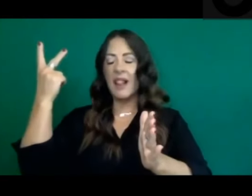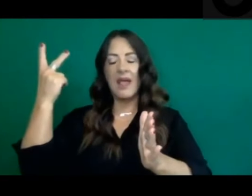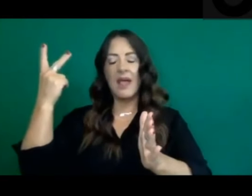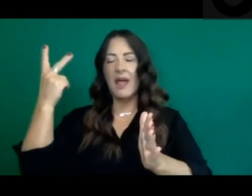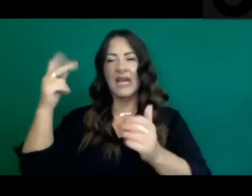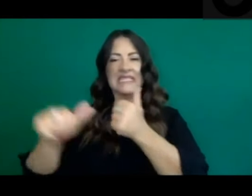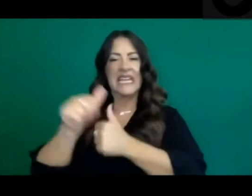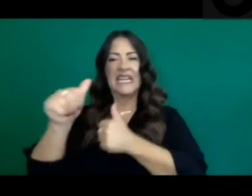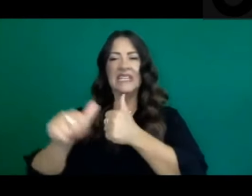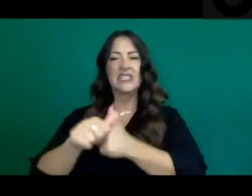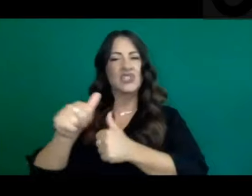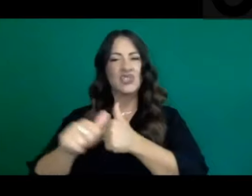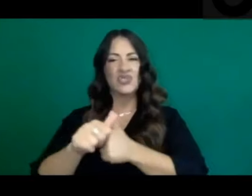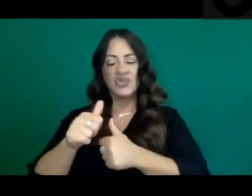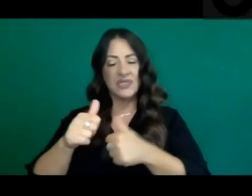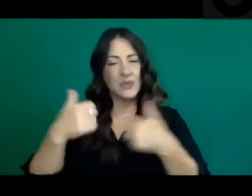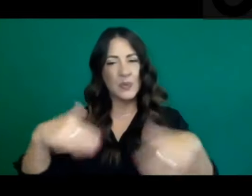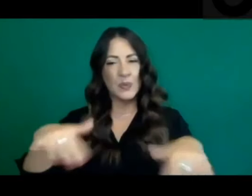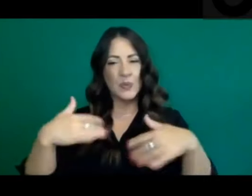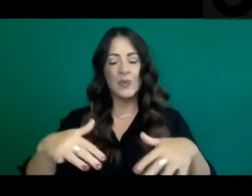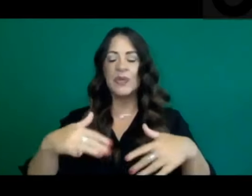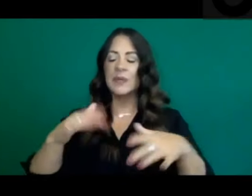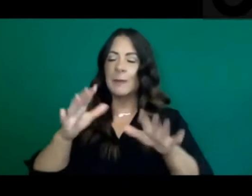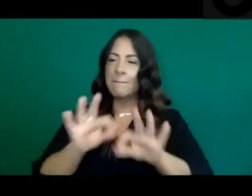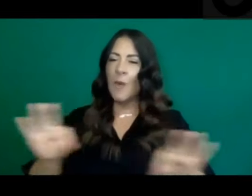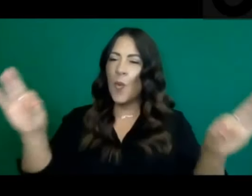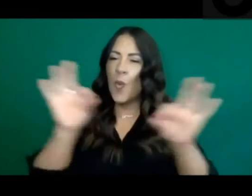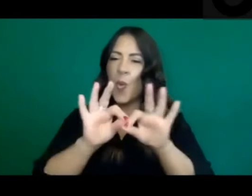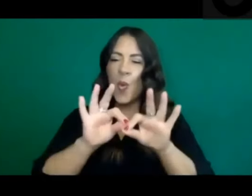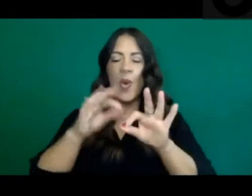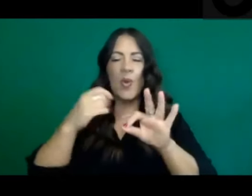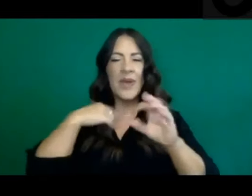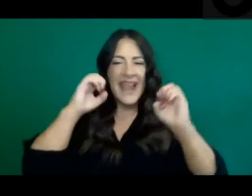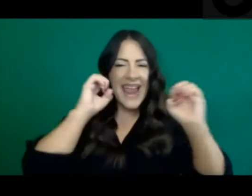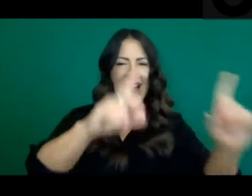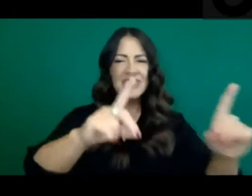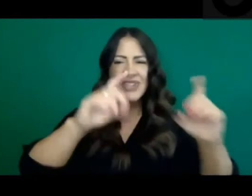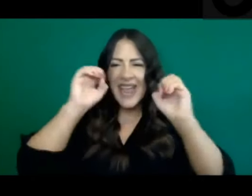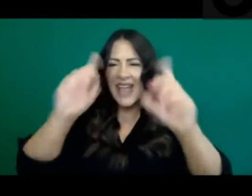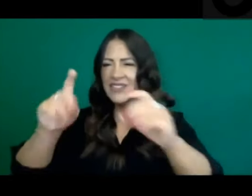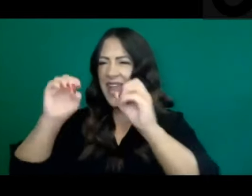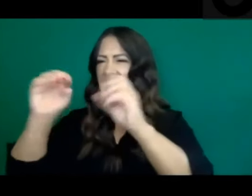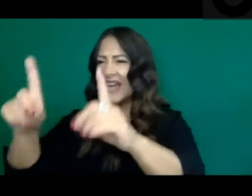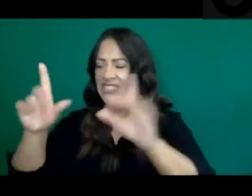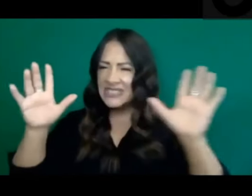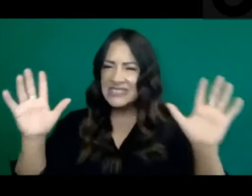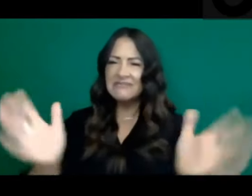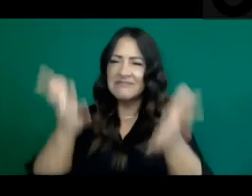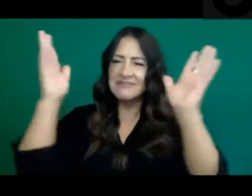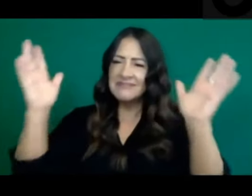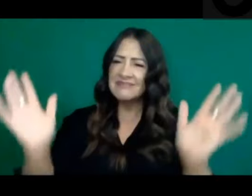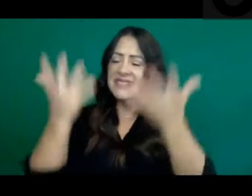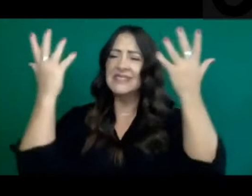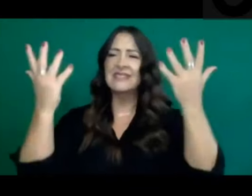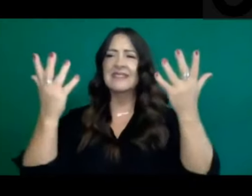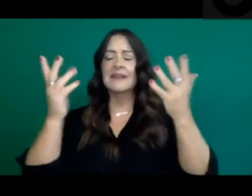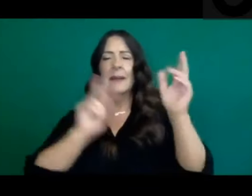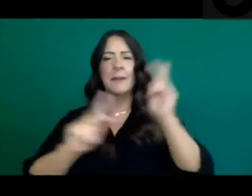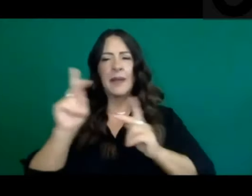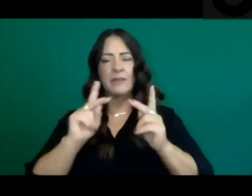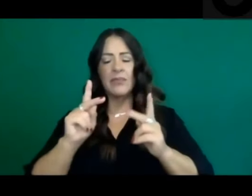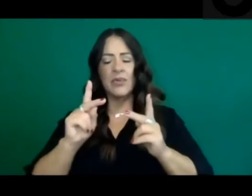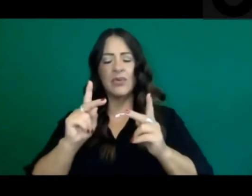situation. So pushing forward all of our messages and ensuring that hospital preparedness is